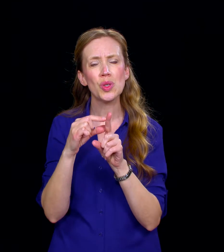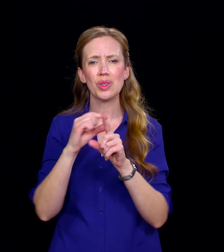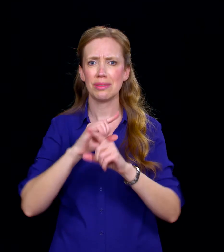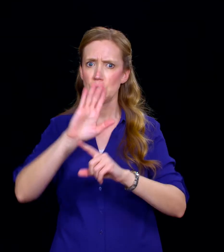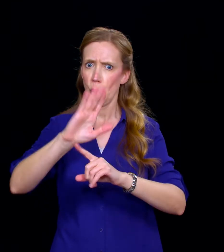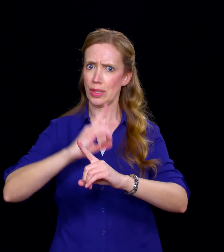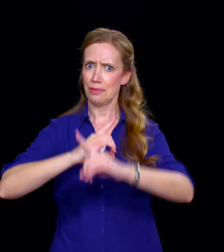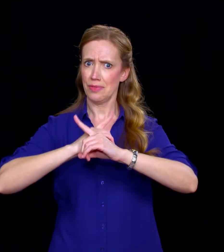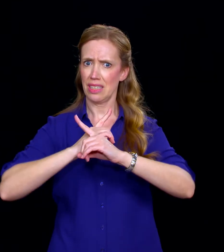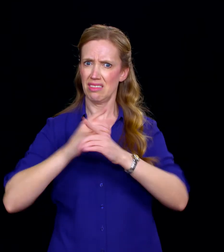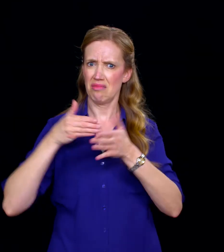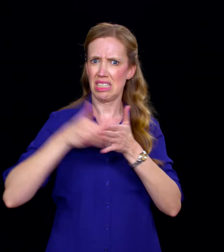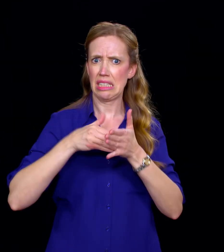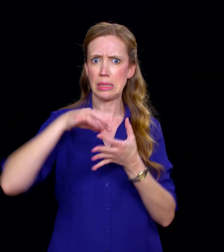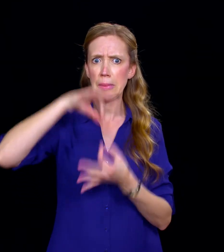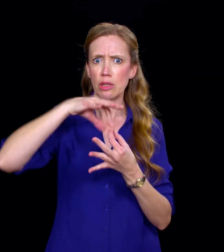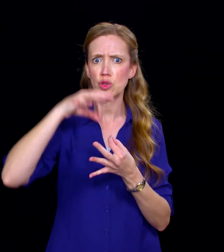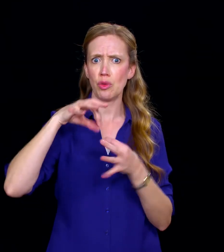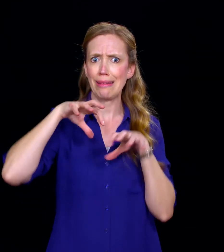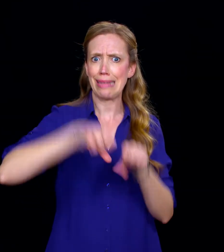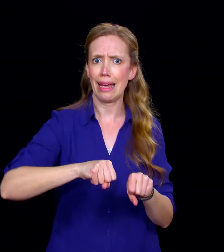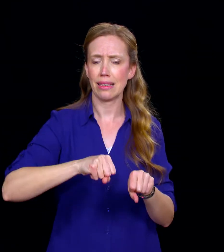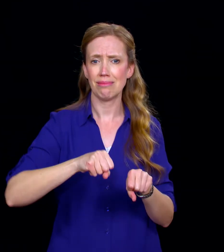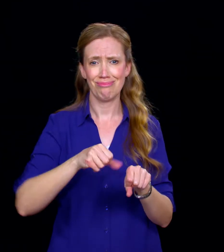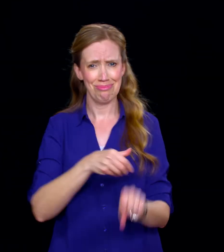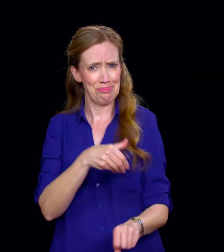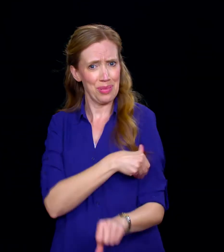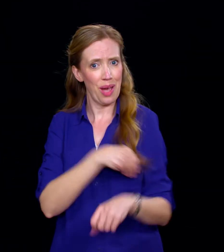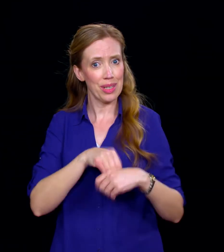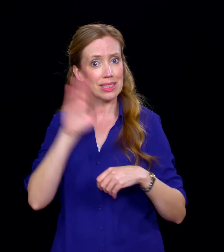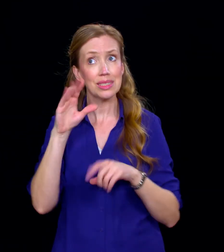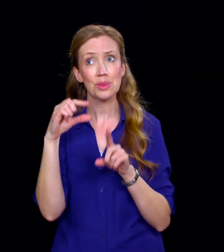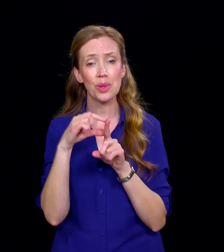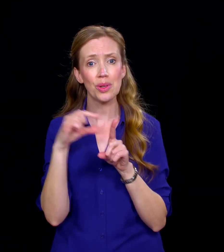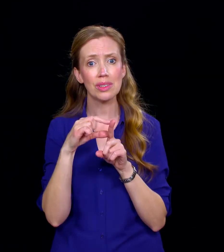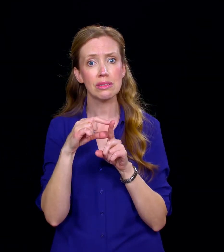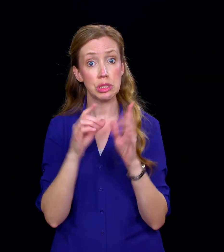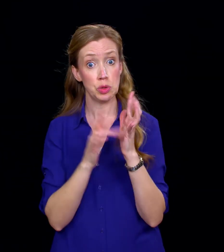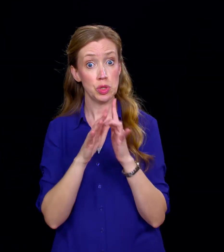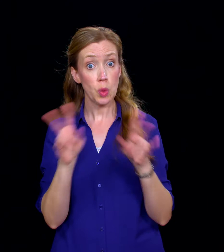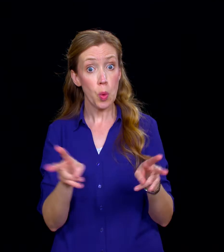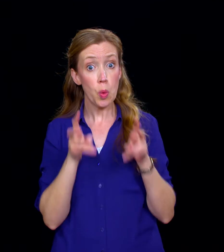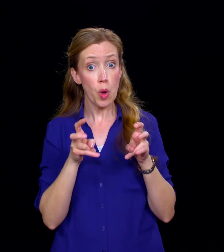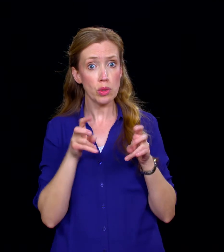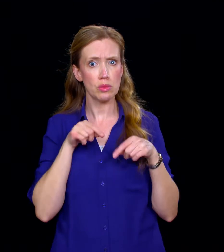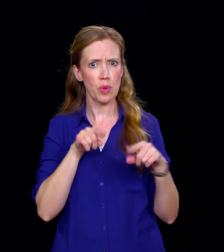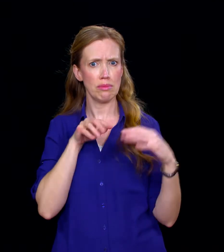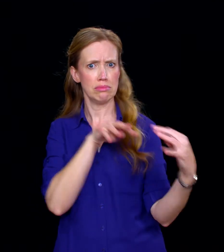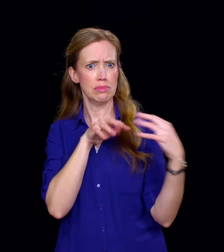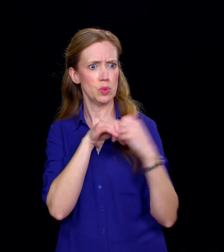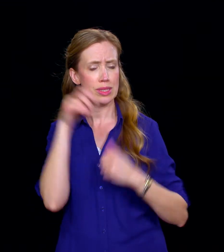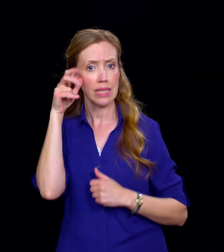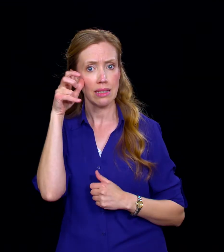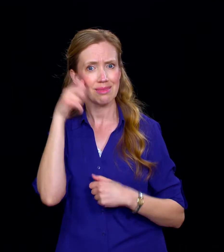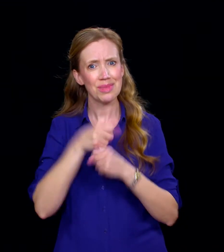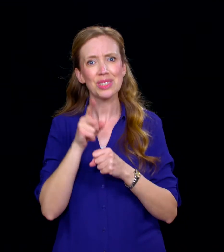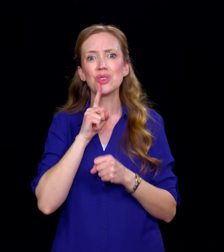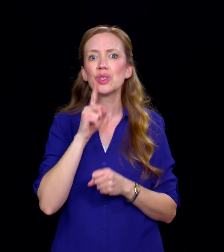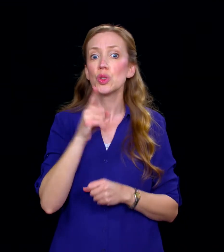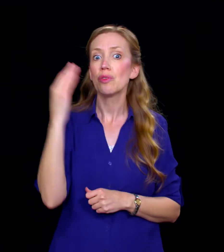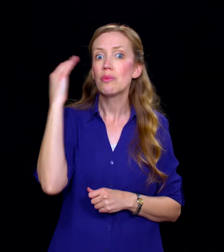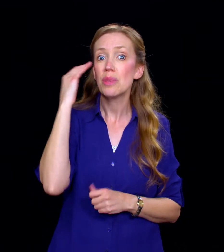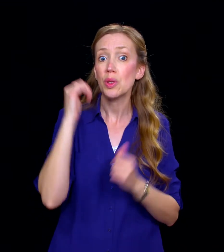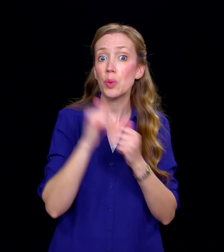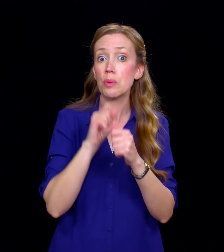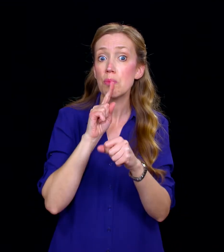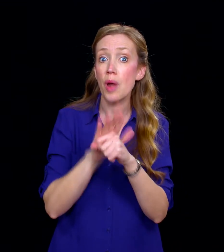spiritual attack. There is power in the word of God. Jesus quoted it in His battle with Satan. Make sure you're familiar with